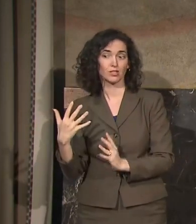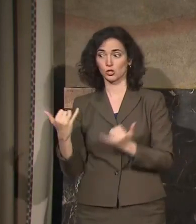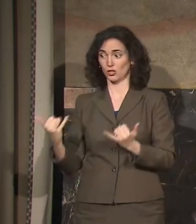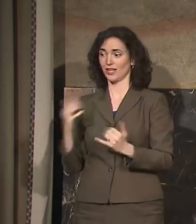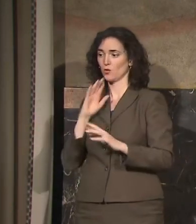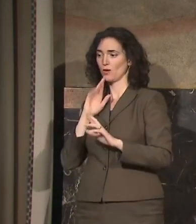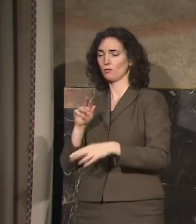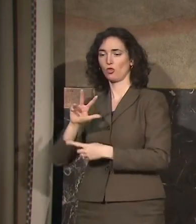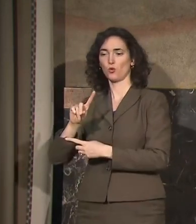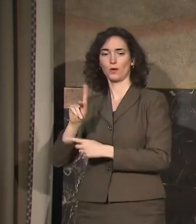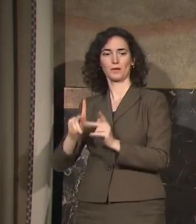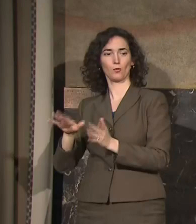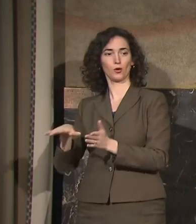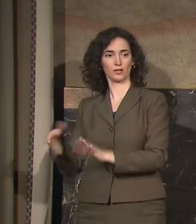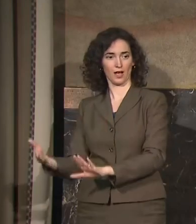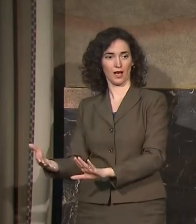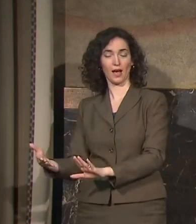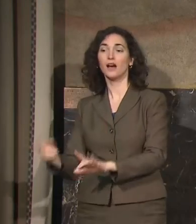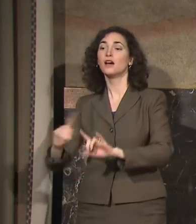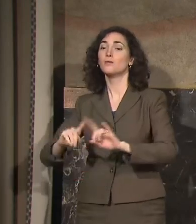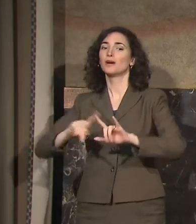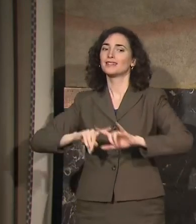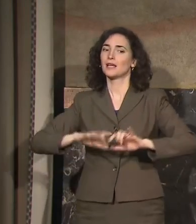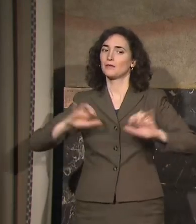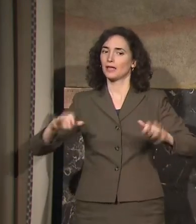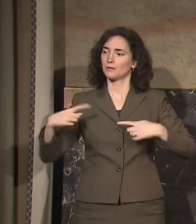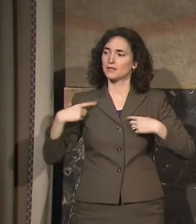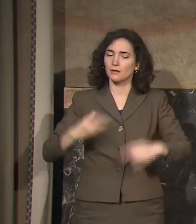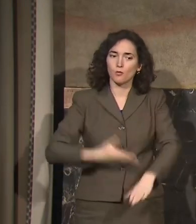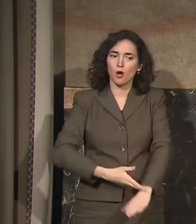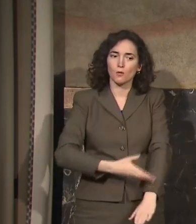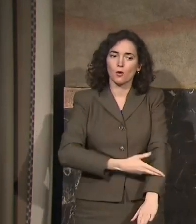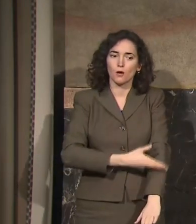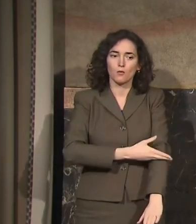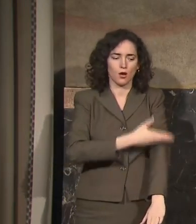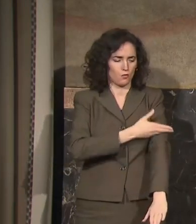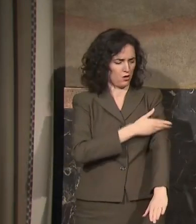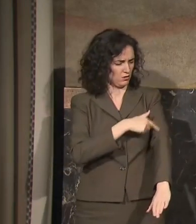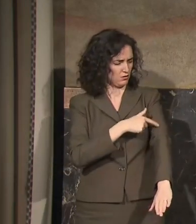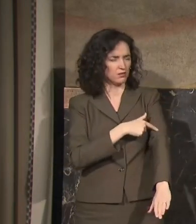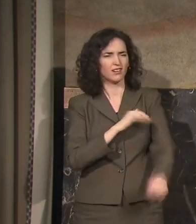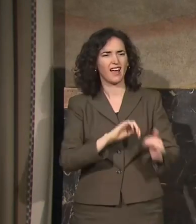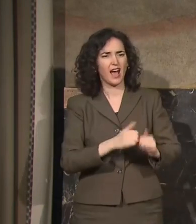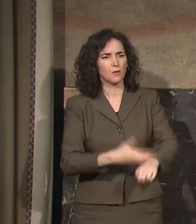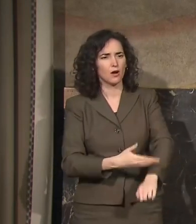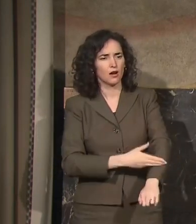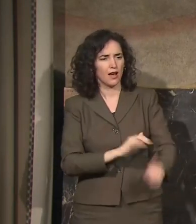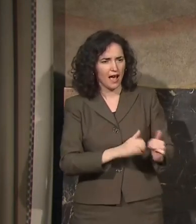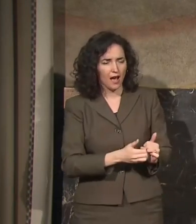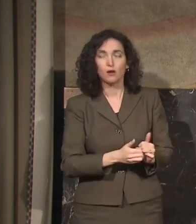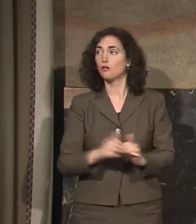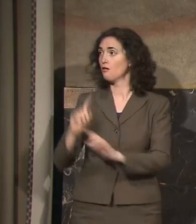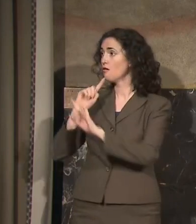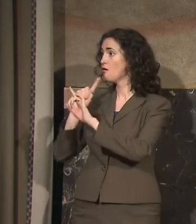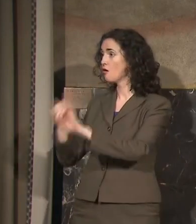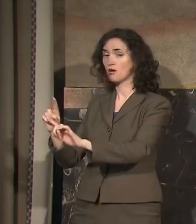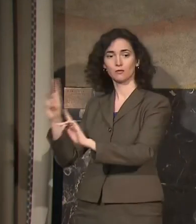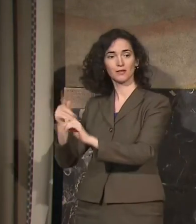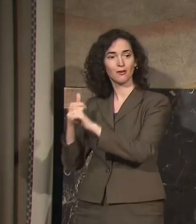But at the same time, we know that we've made progress and that's because people complied with the orders.